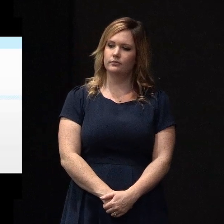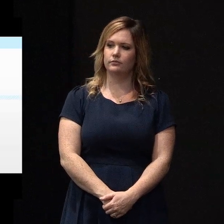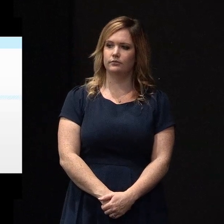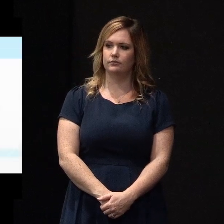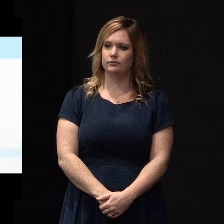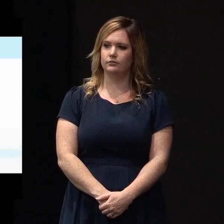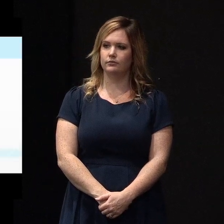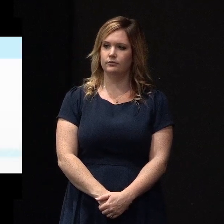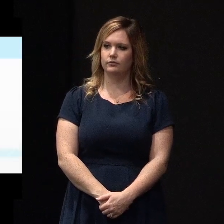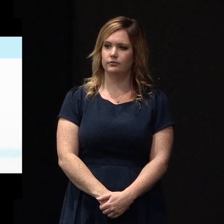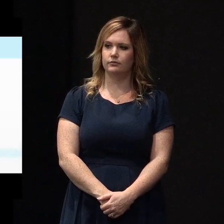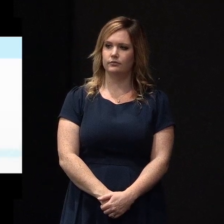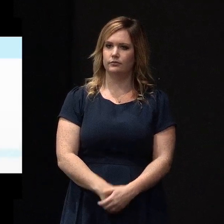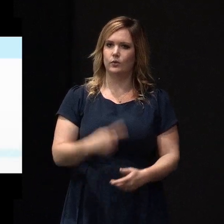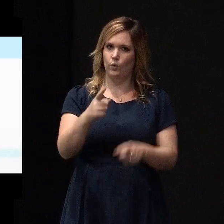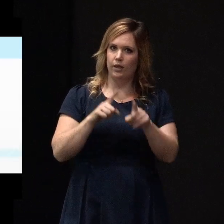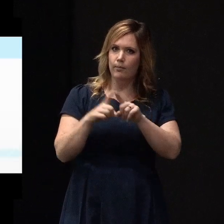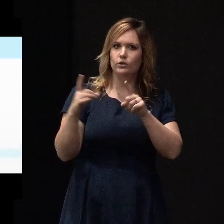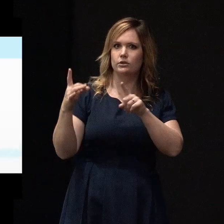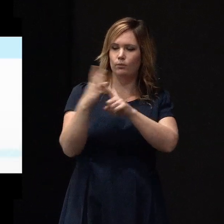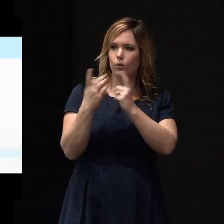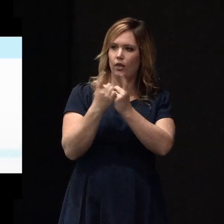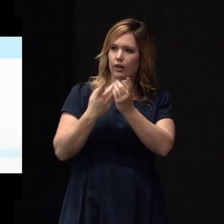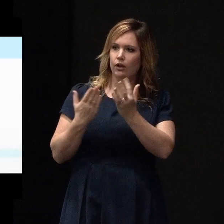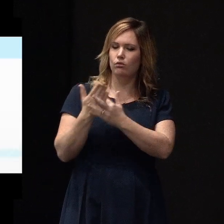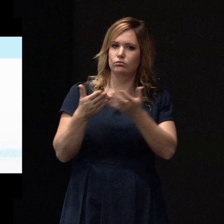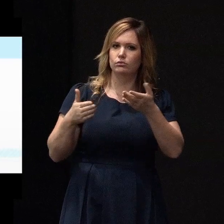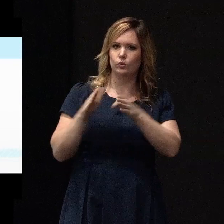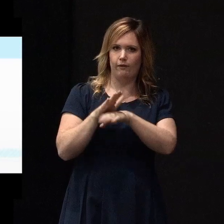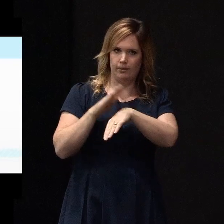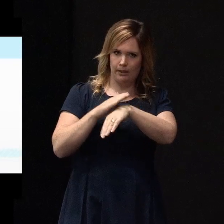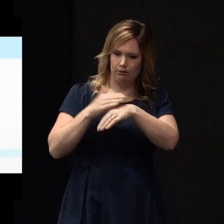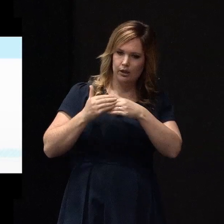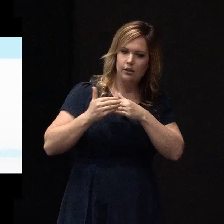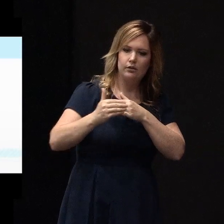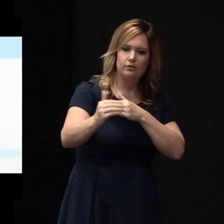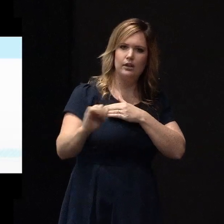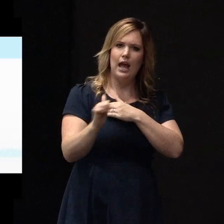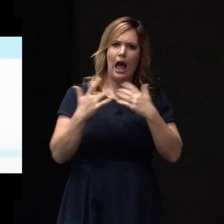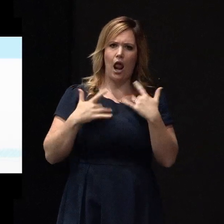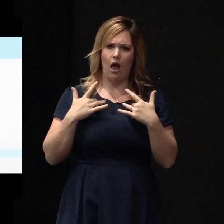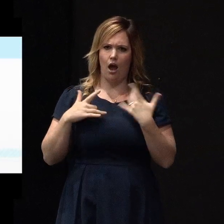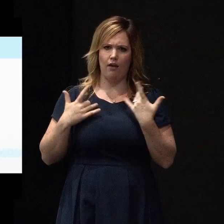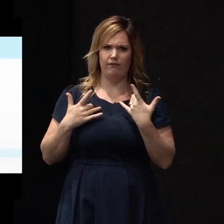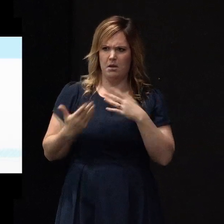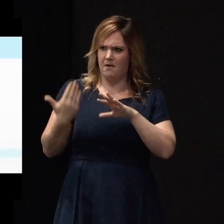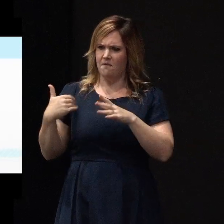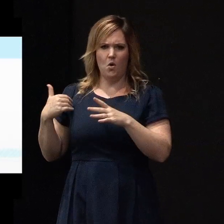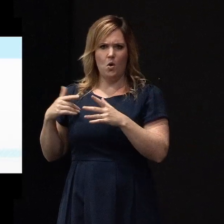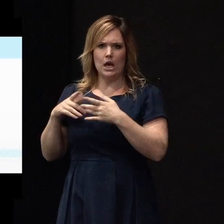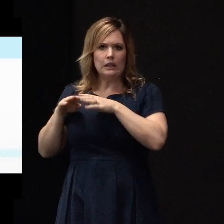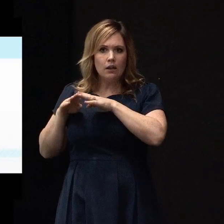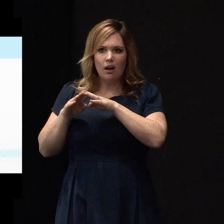One of the most important things that happens during the recovery period is that our lives are disrupted in every area.